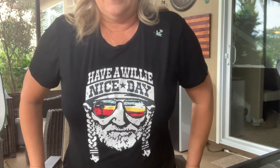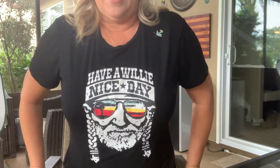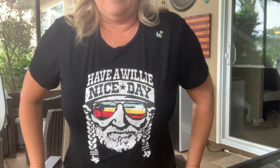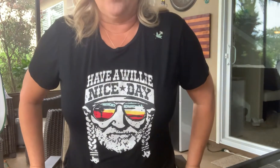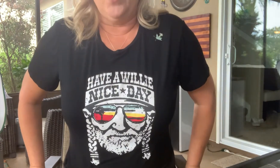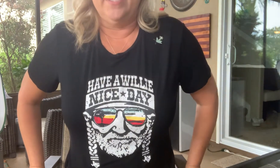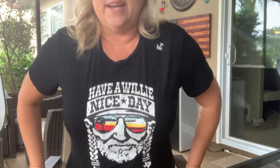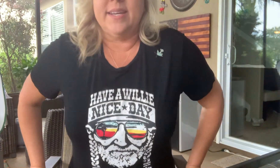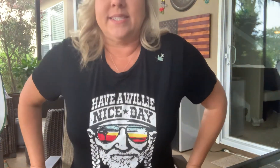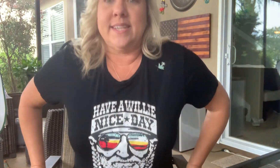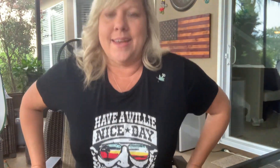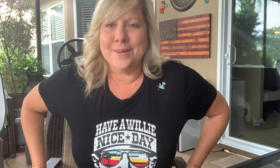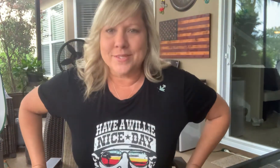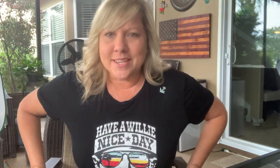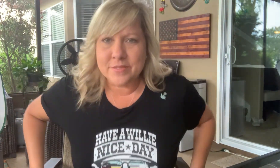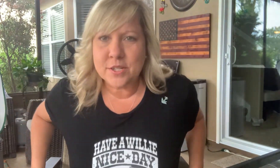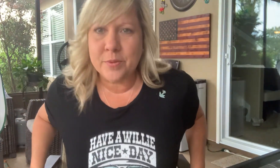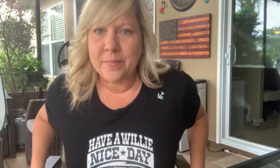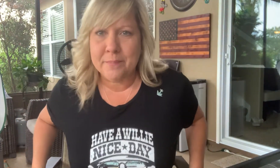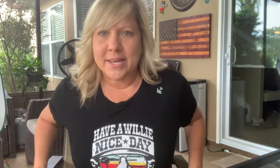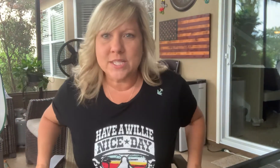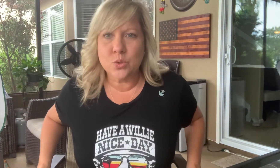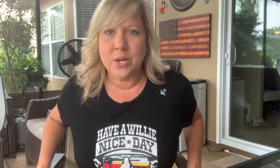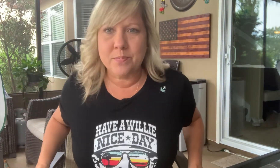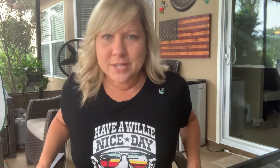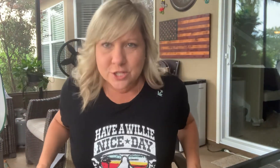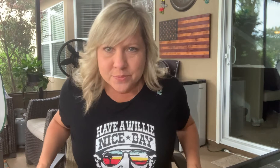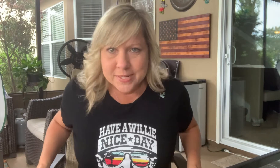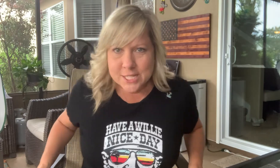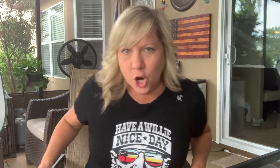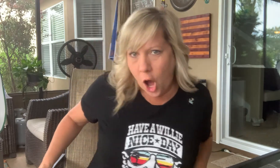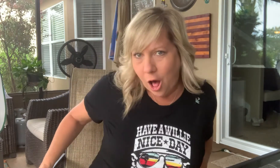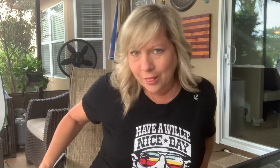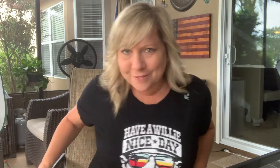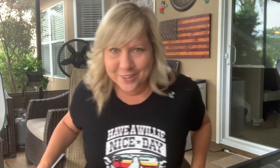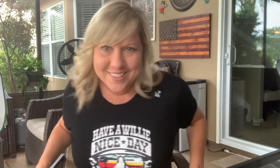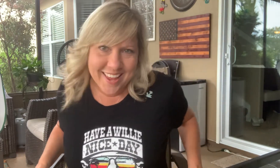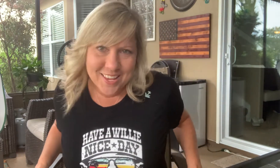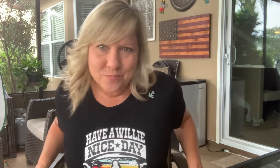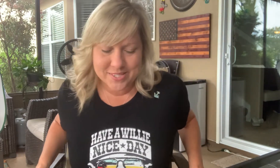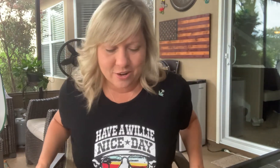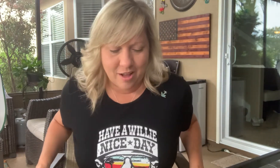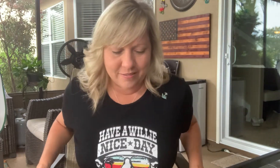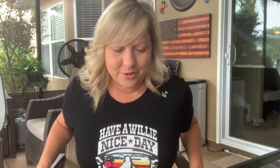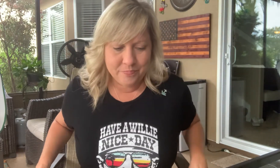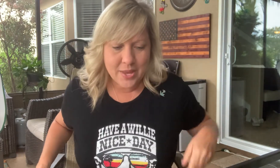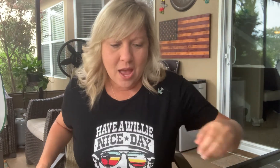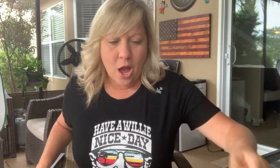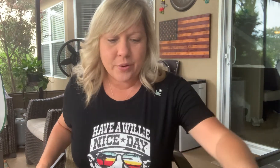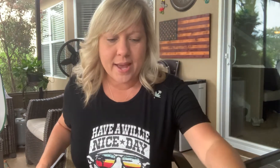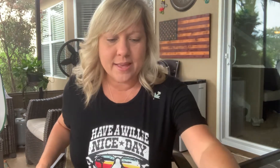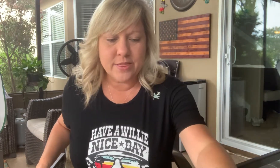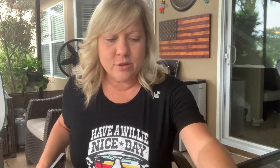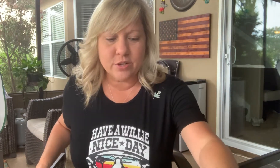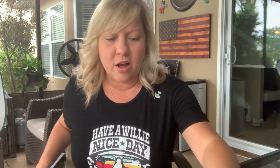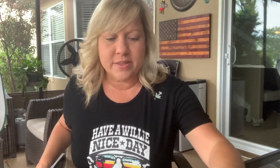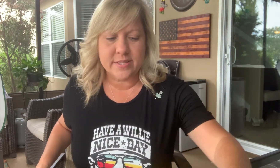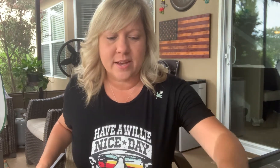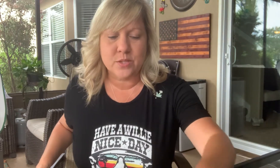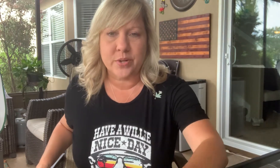Have a willy nice day that was given to me by my sweet pigeon Mr. Oliver. Thank you Mr. Oliver. Okay. Those are all the signs we're